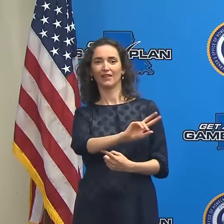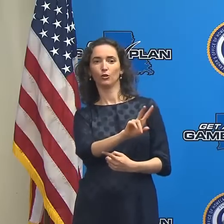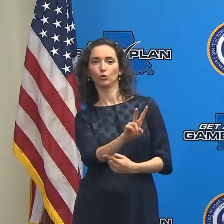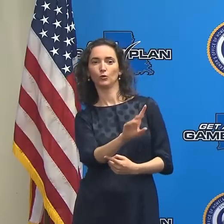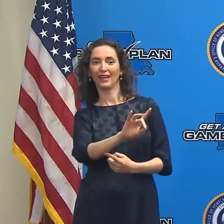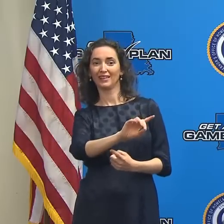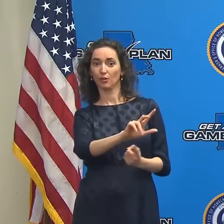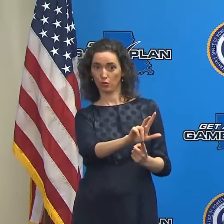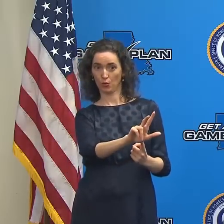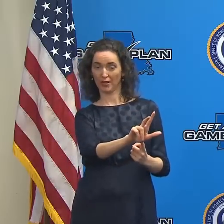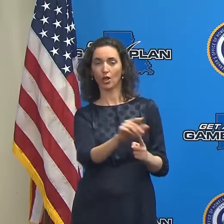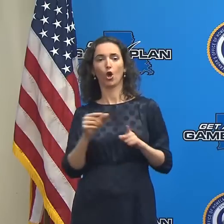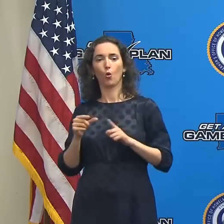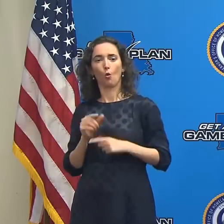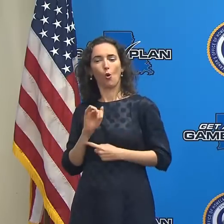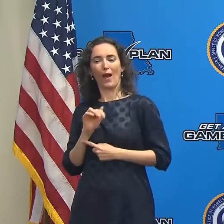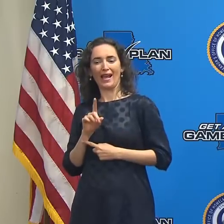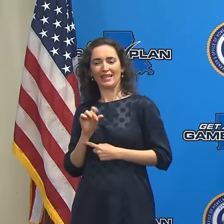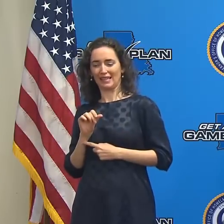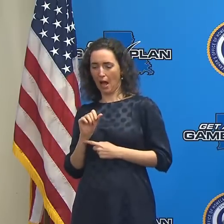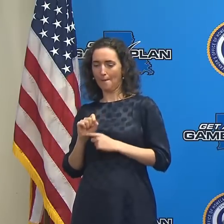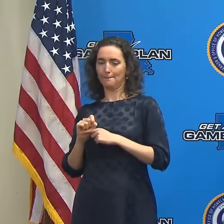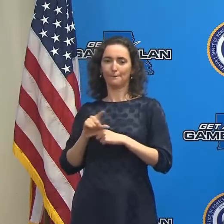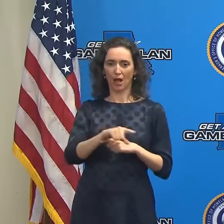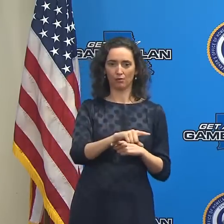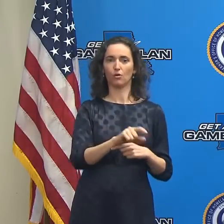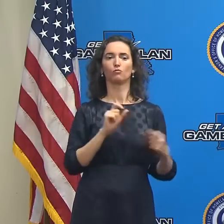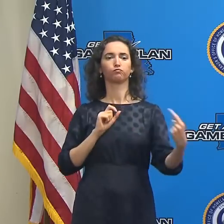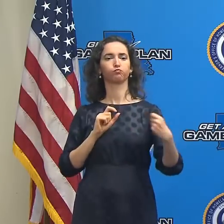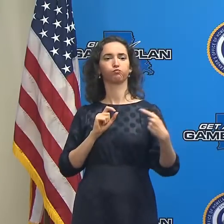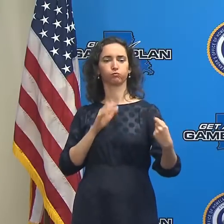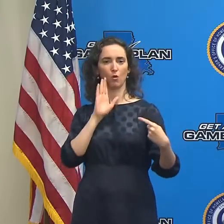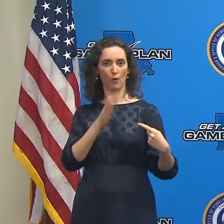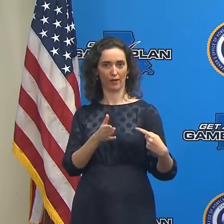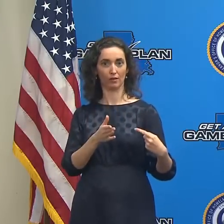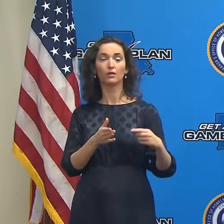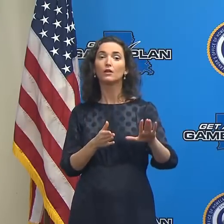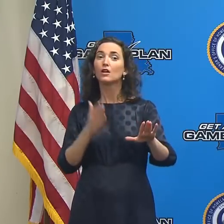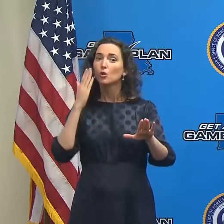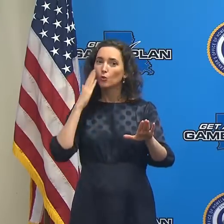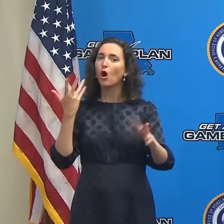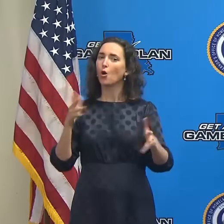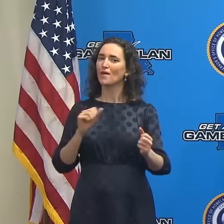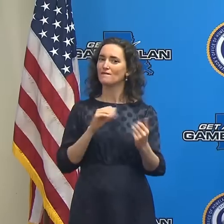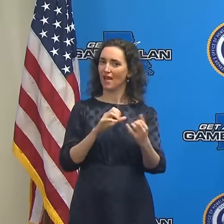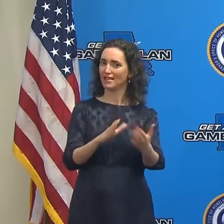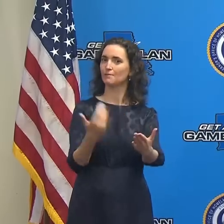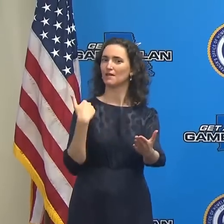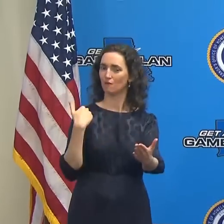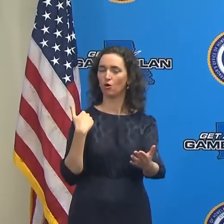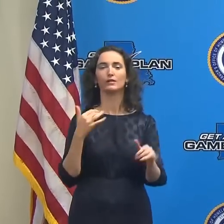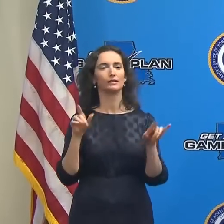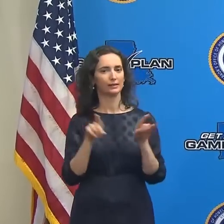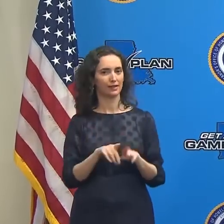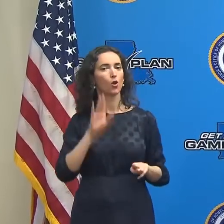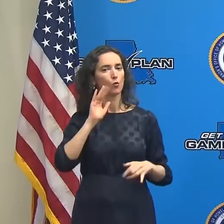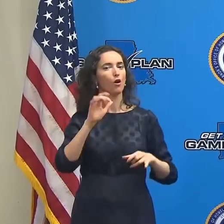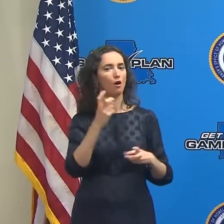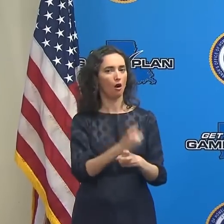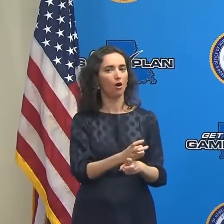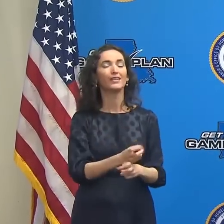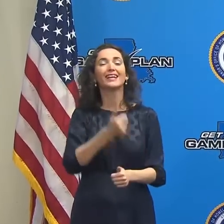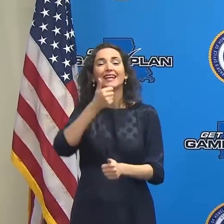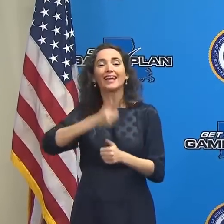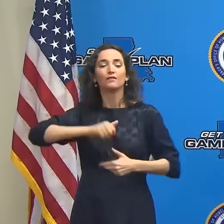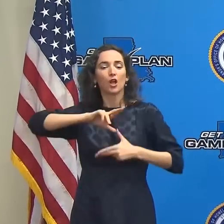And nobody should assume that this storm is going to be just like any other storm. They're all different. They all have their personalities. But this one